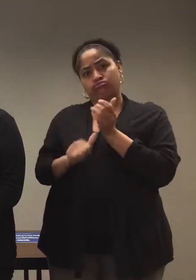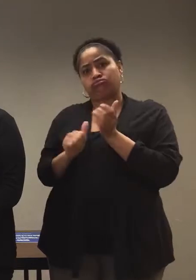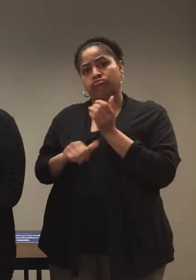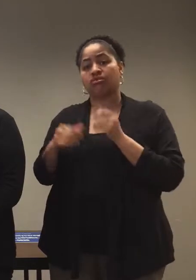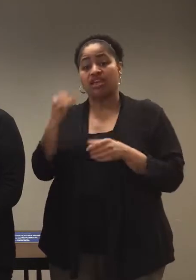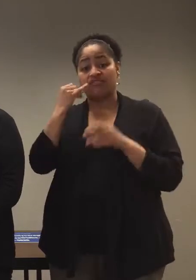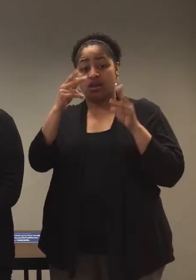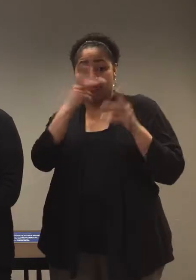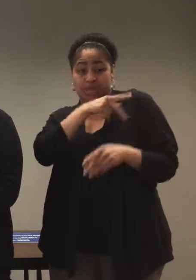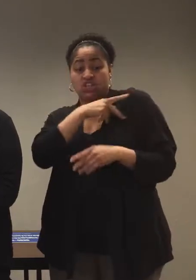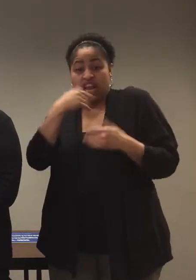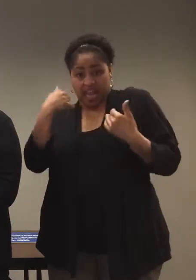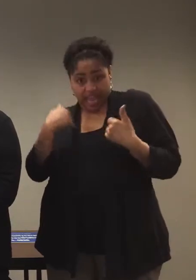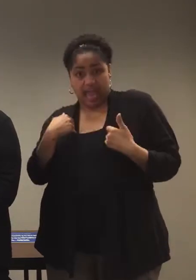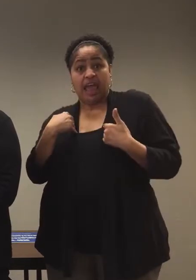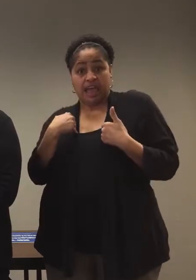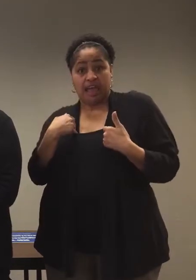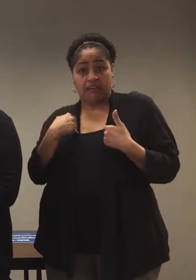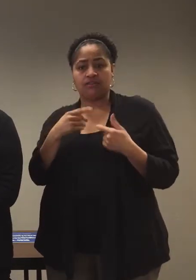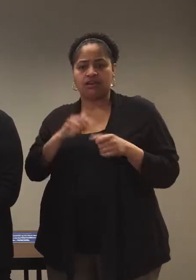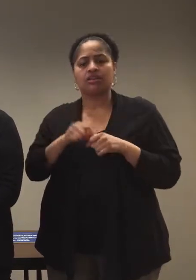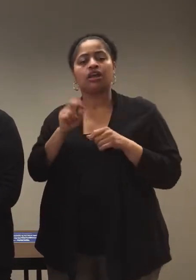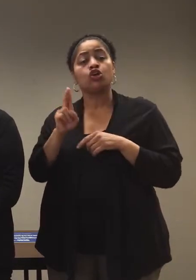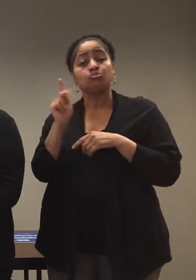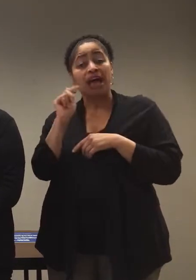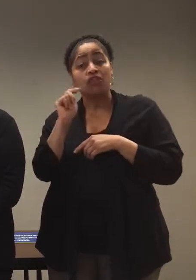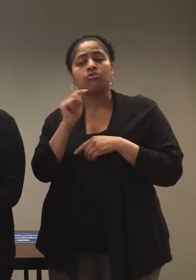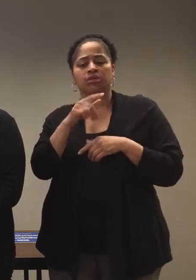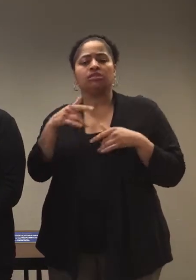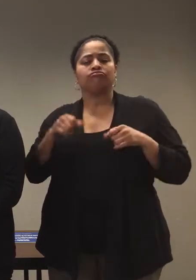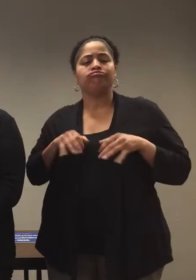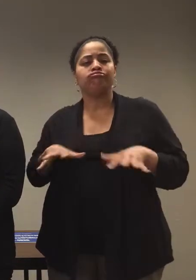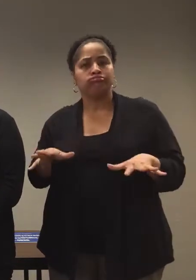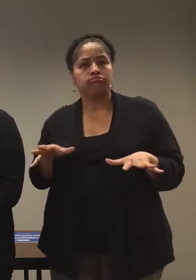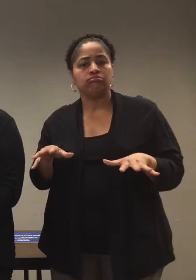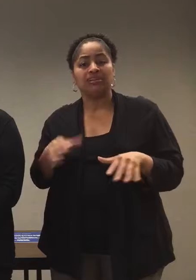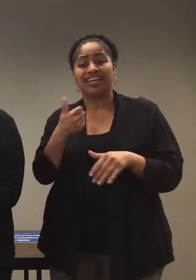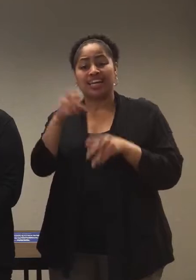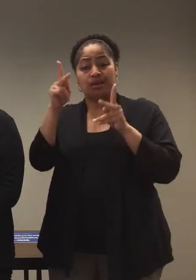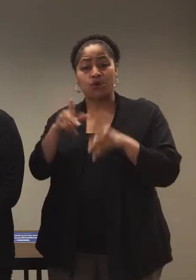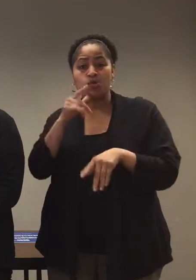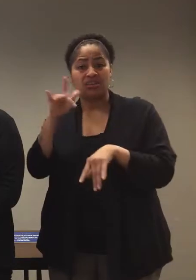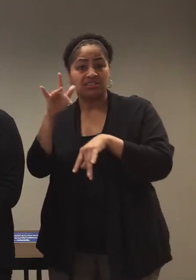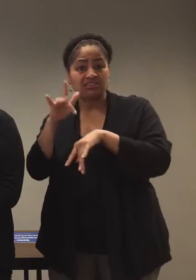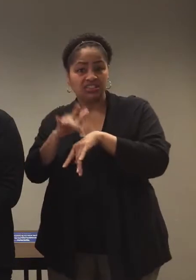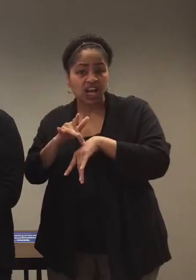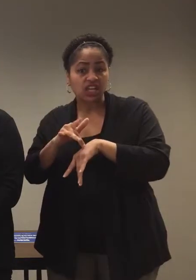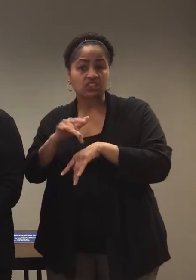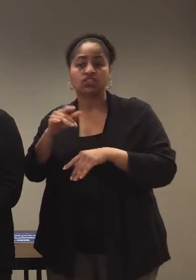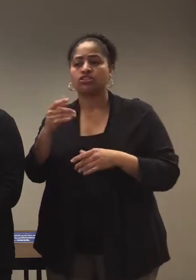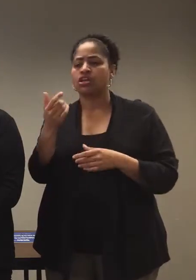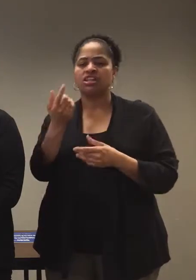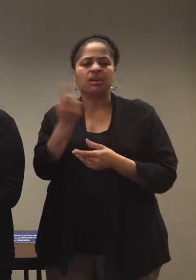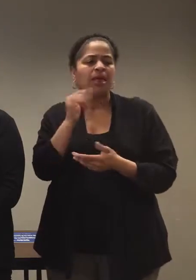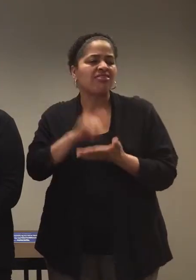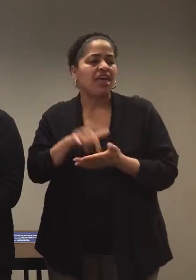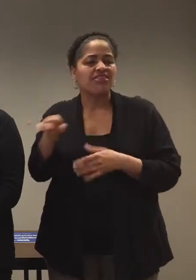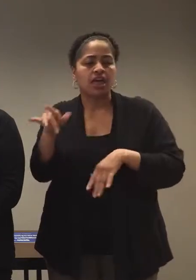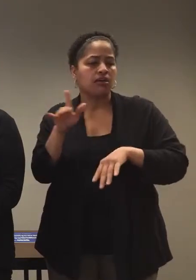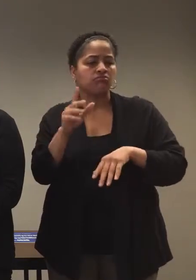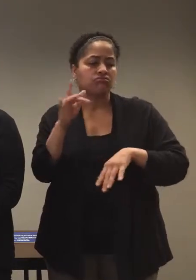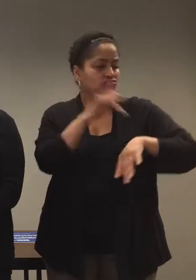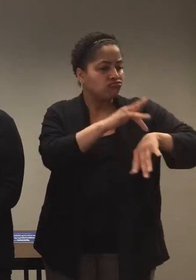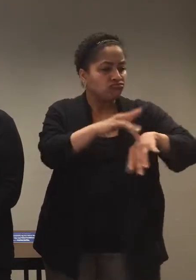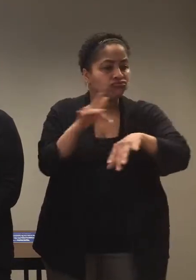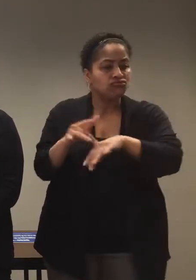actually has Hepatitis A that is shedding it when they use the restroom, any person that comes in contact with a surface that that patient has touched can then